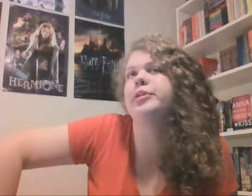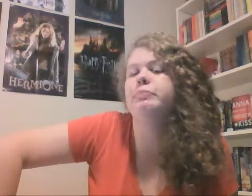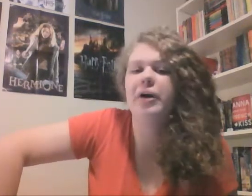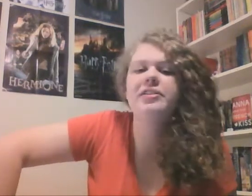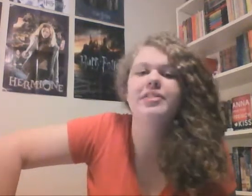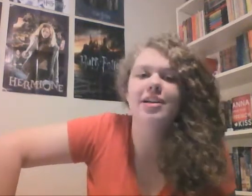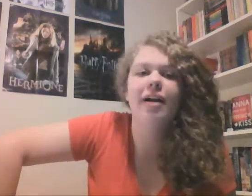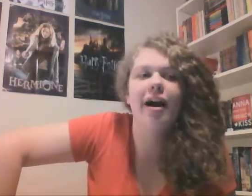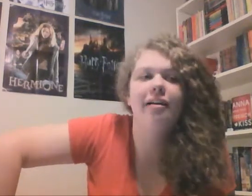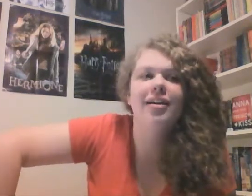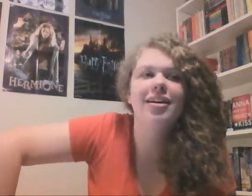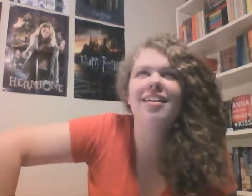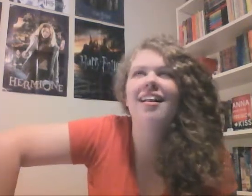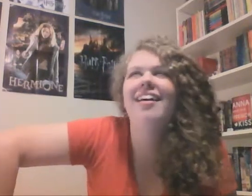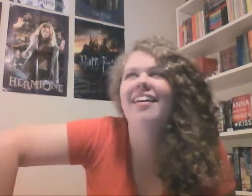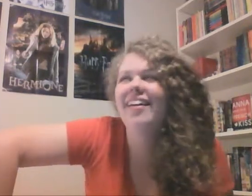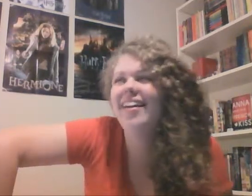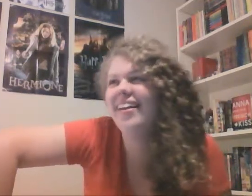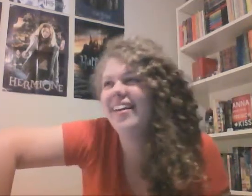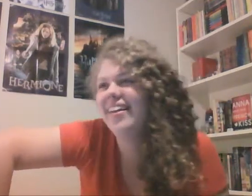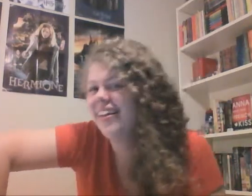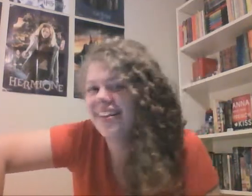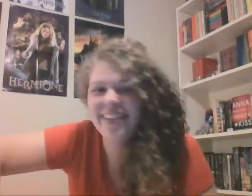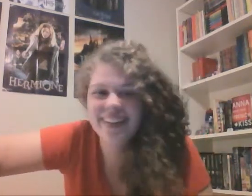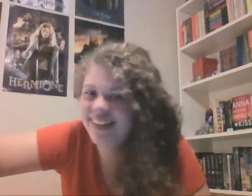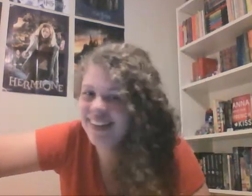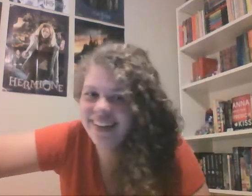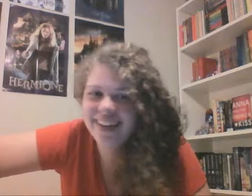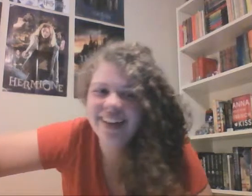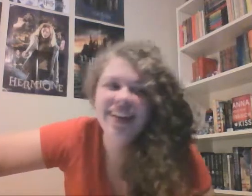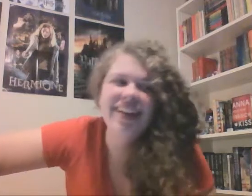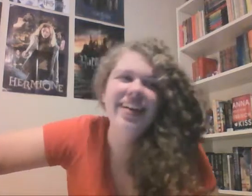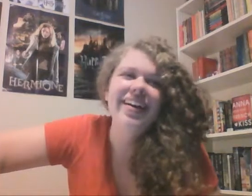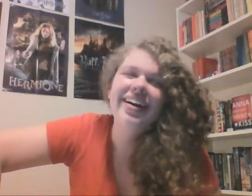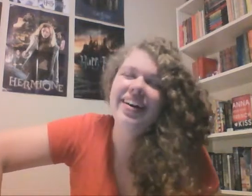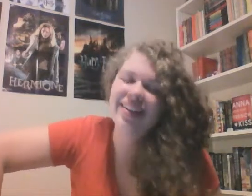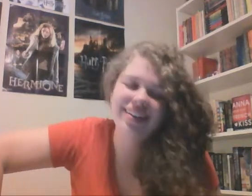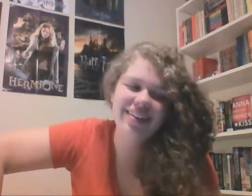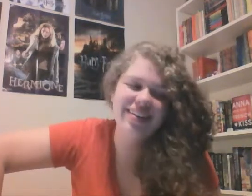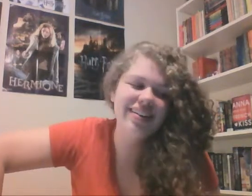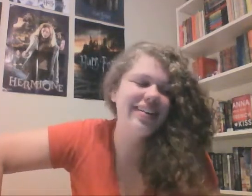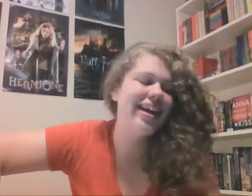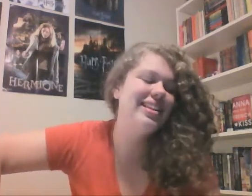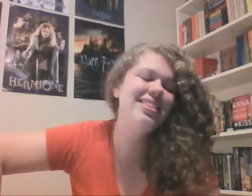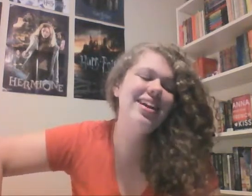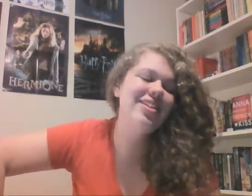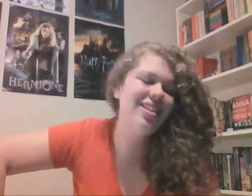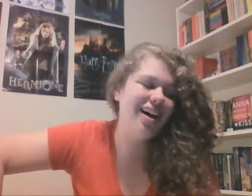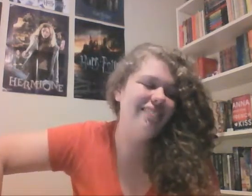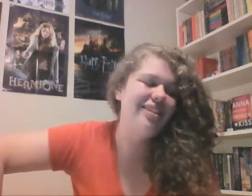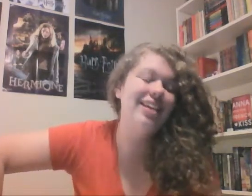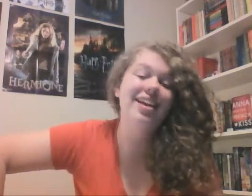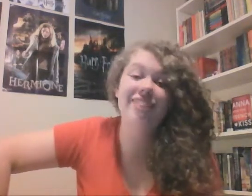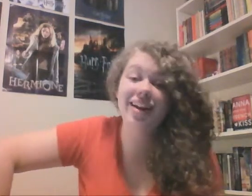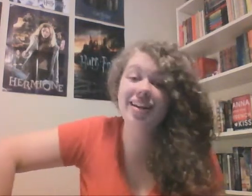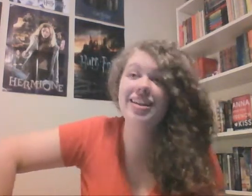response there Alec oh okay and then they go to the loft and they find